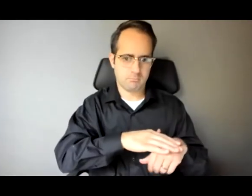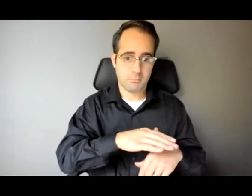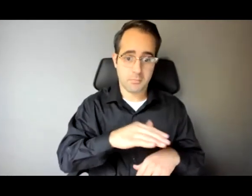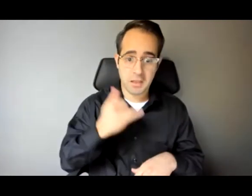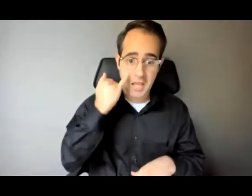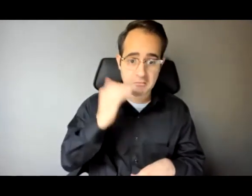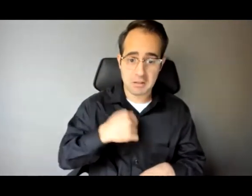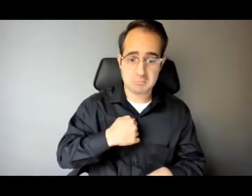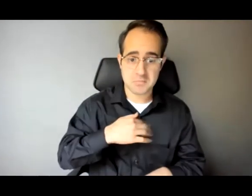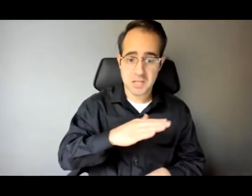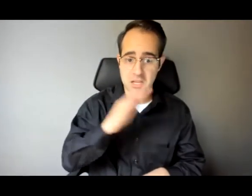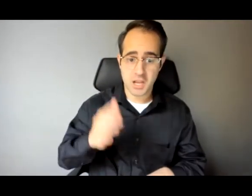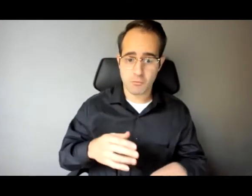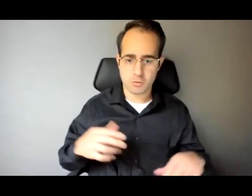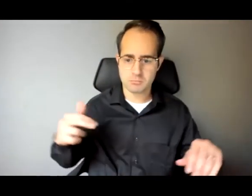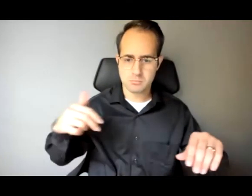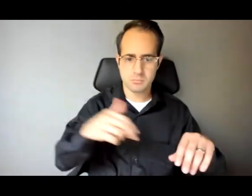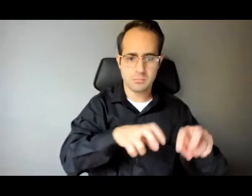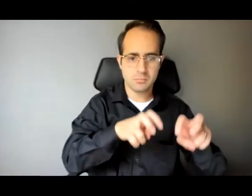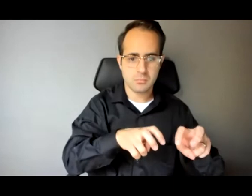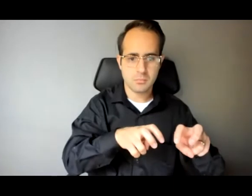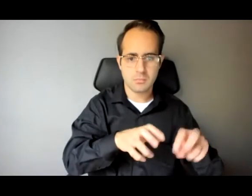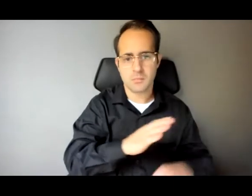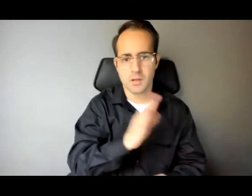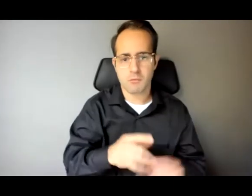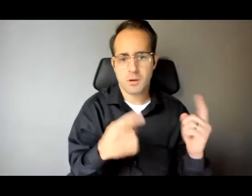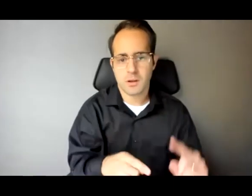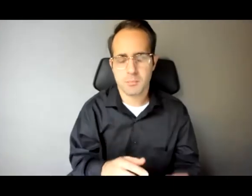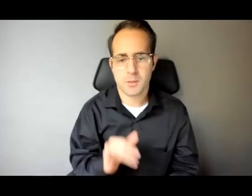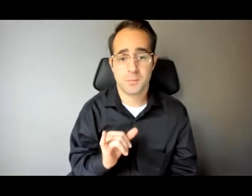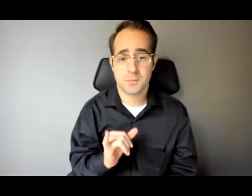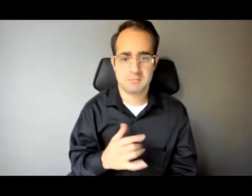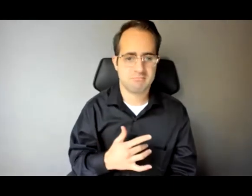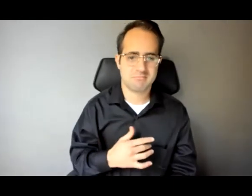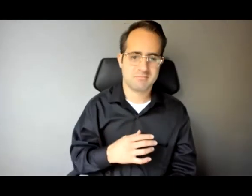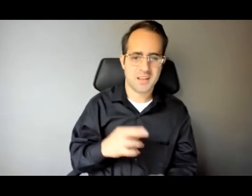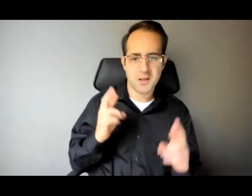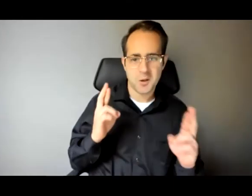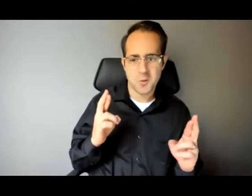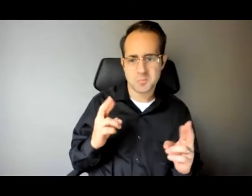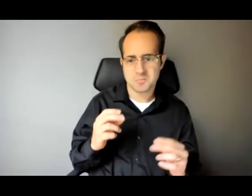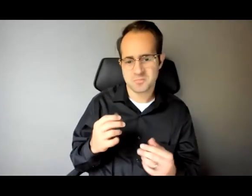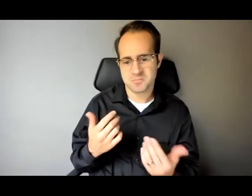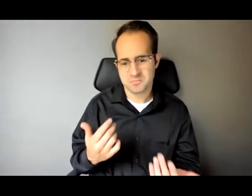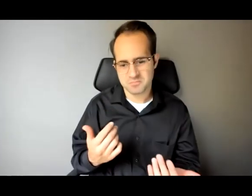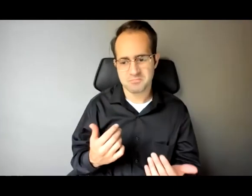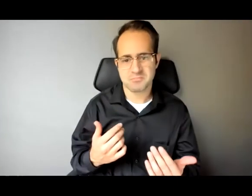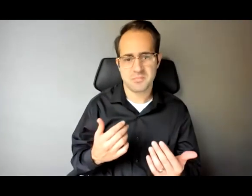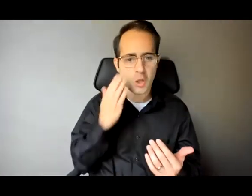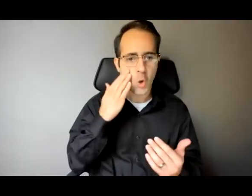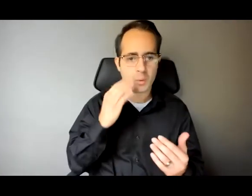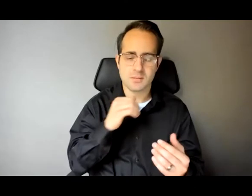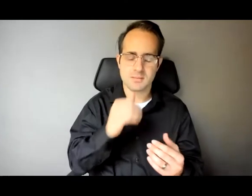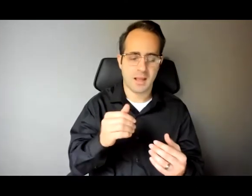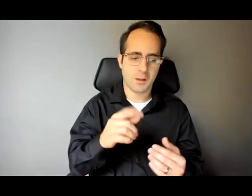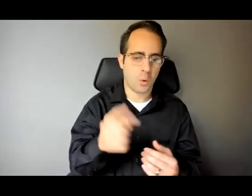know that I hope that doesn't sound too Pollyanna-ish and I don't think we're going to get out of the mess we got ourselves into overnight because it took us